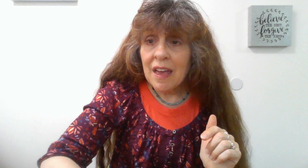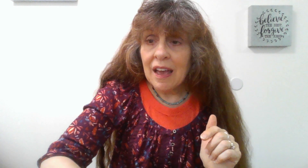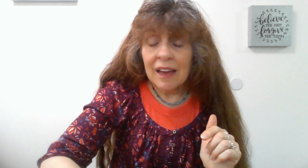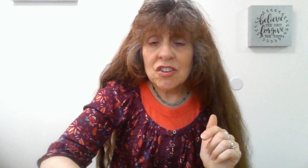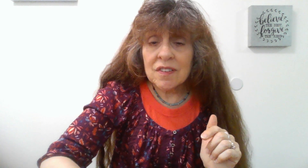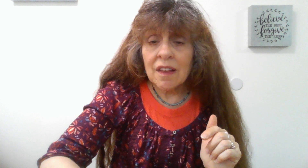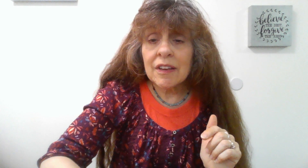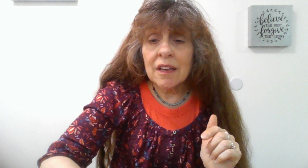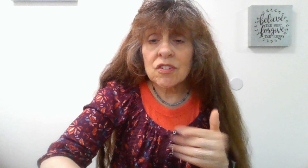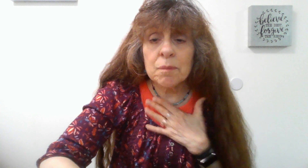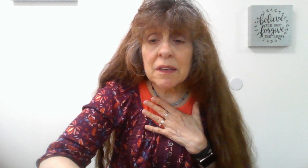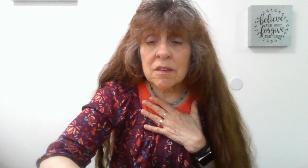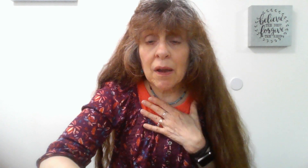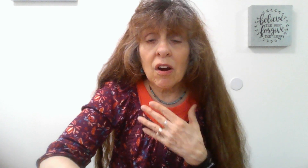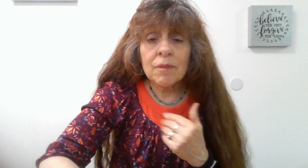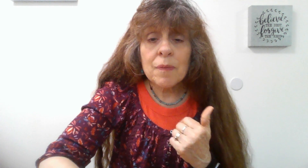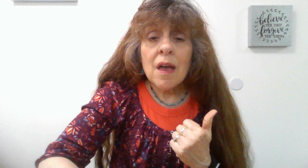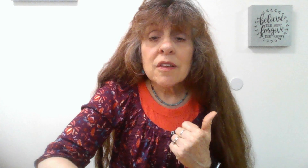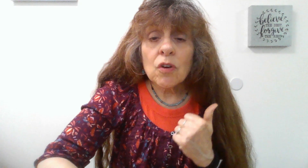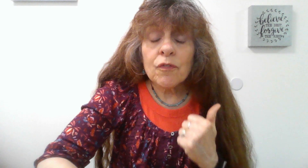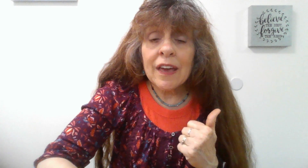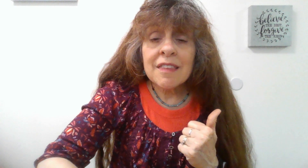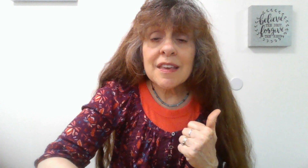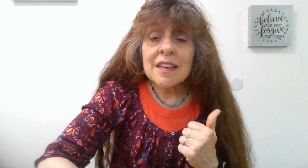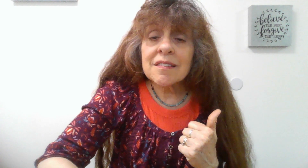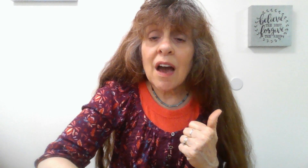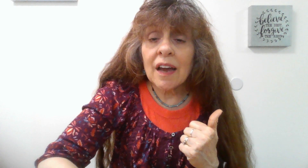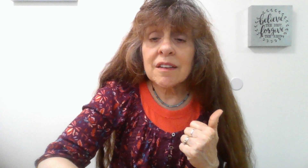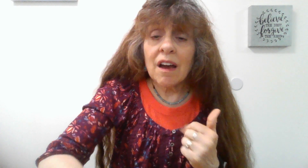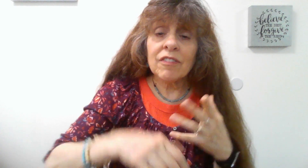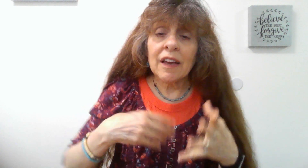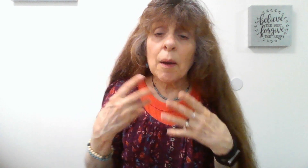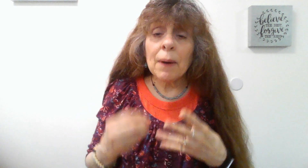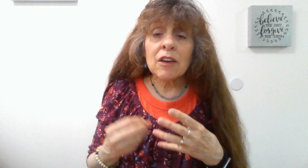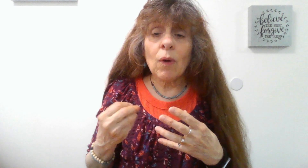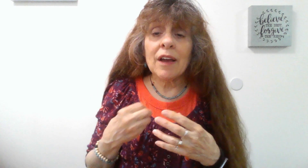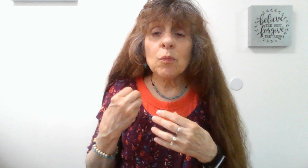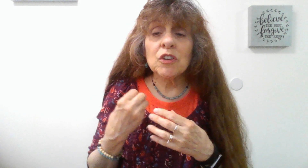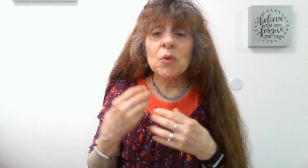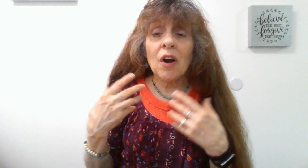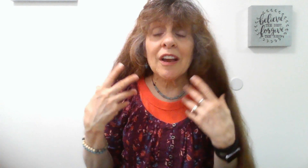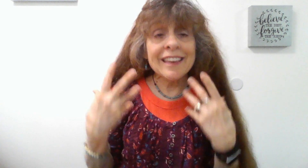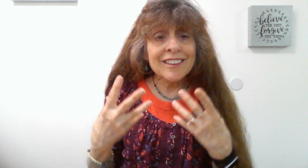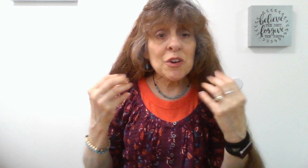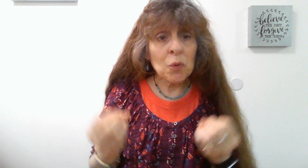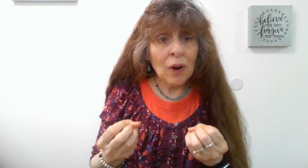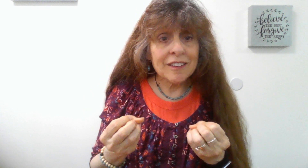And I just love it. It just speaks to my heart. So faith is kind of like a bike ride when you are in Christ.